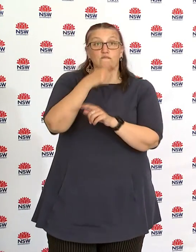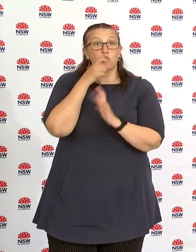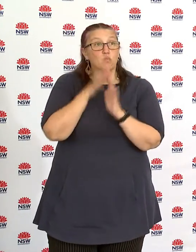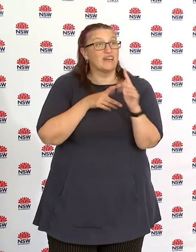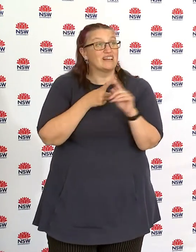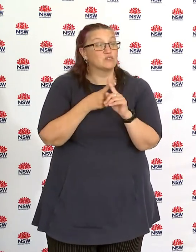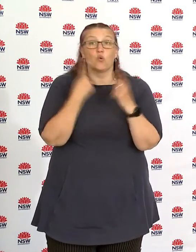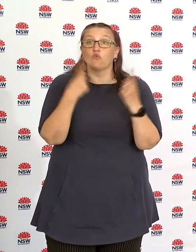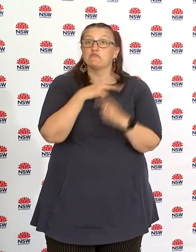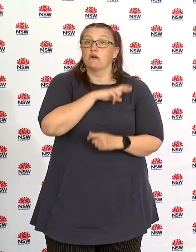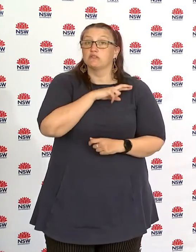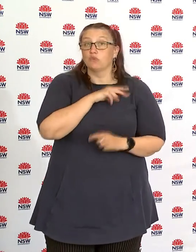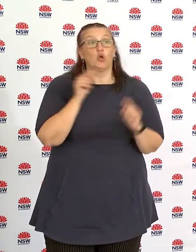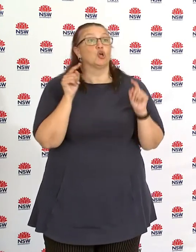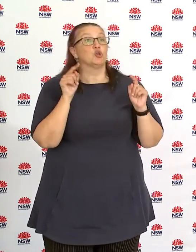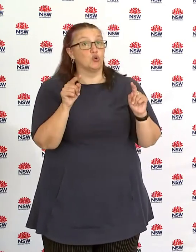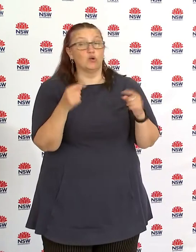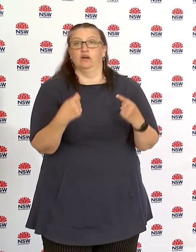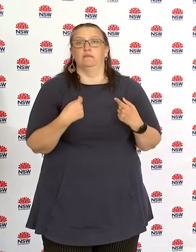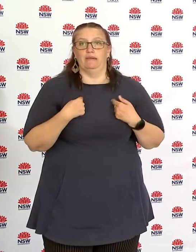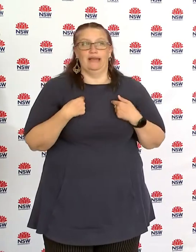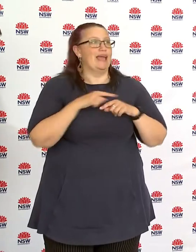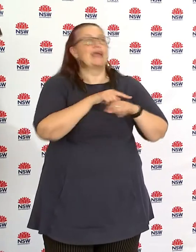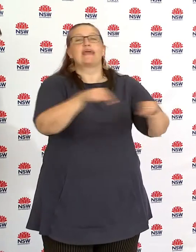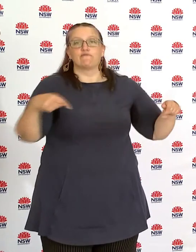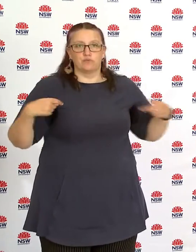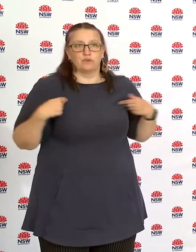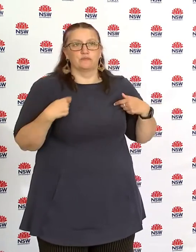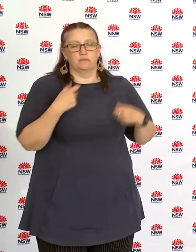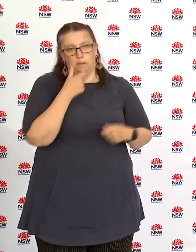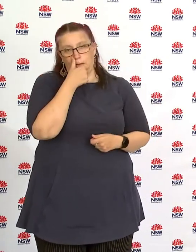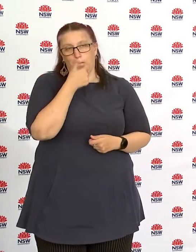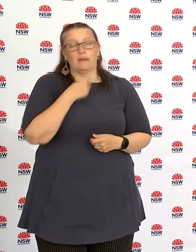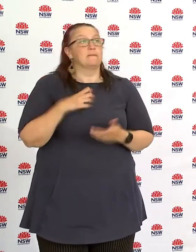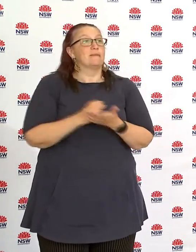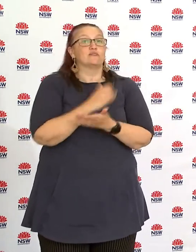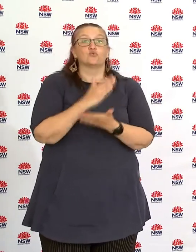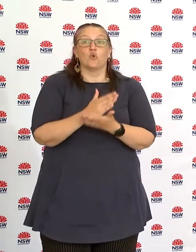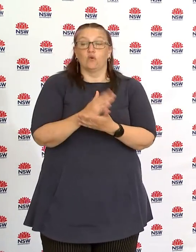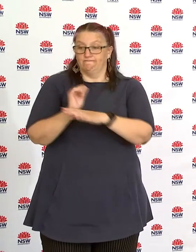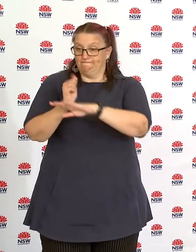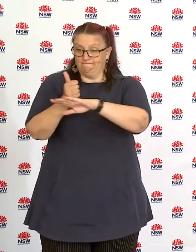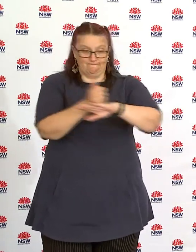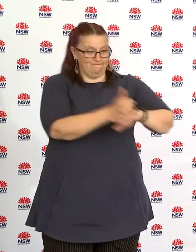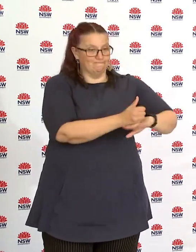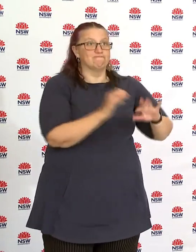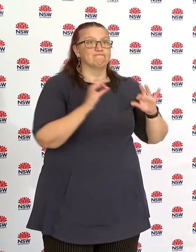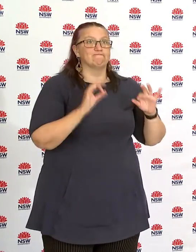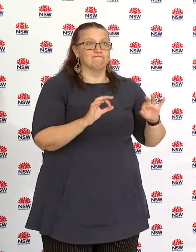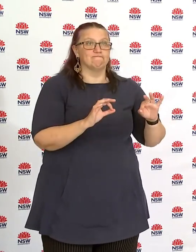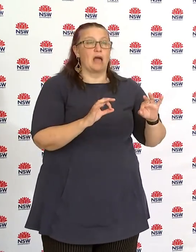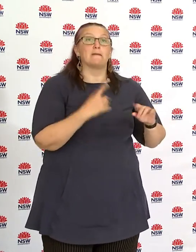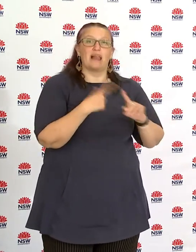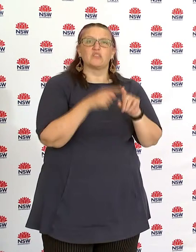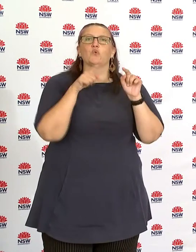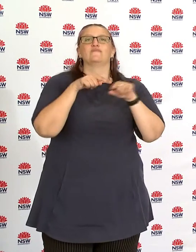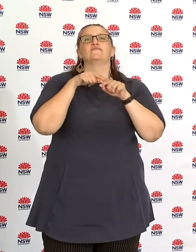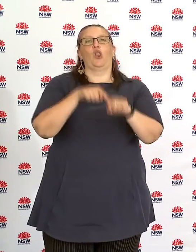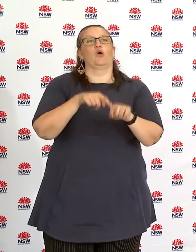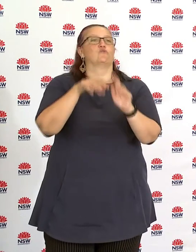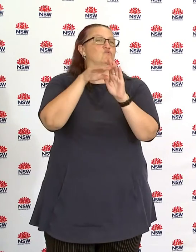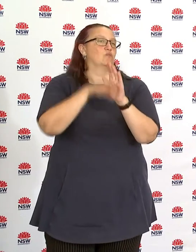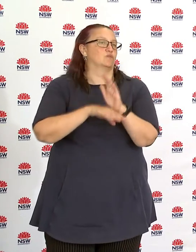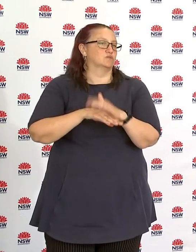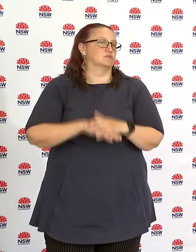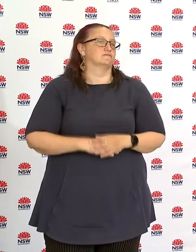to all of us it comes down to not only having the best settings in place but having everybody respond to those settings and also